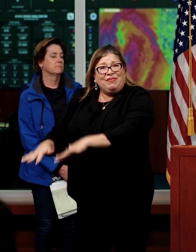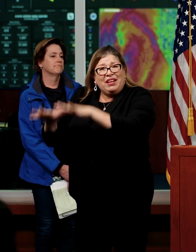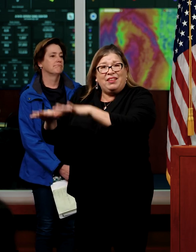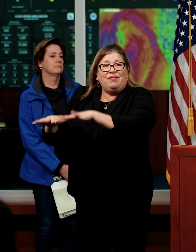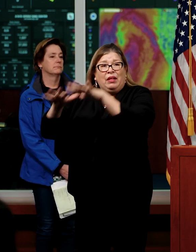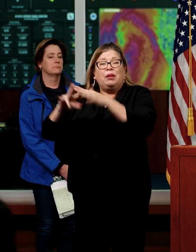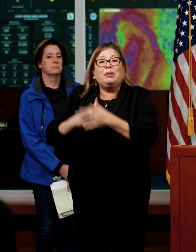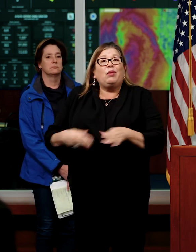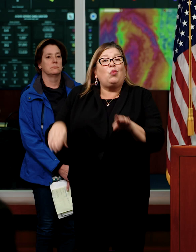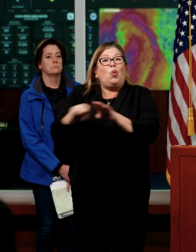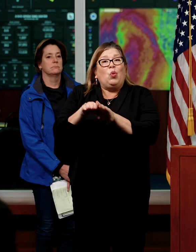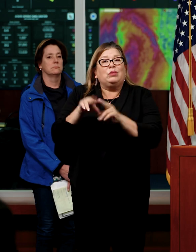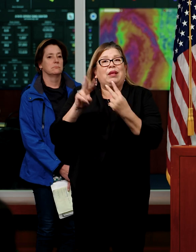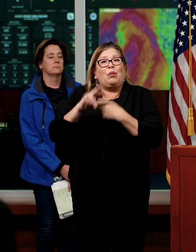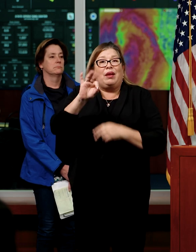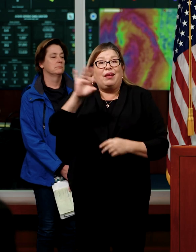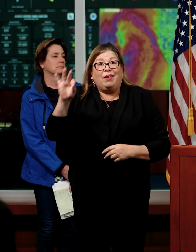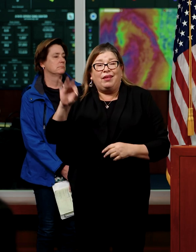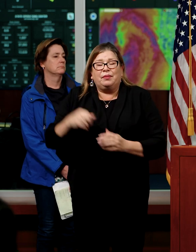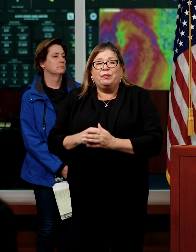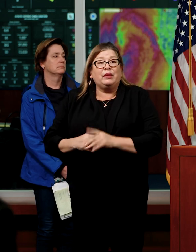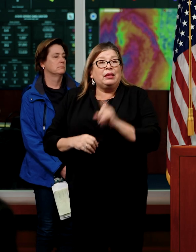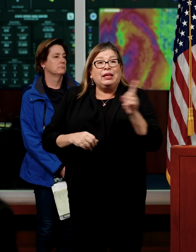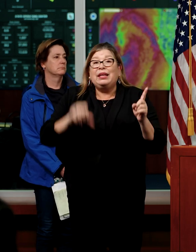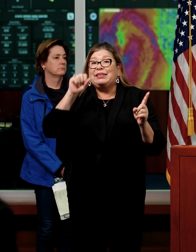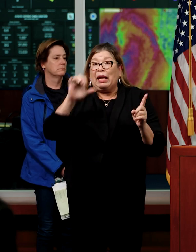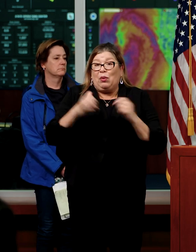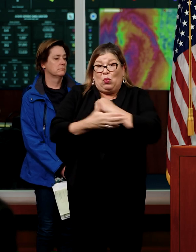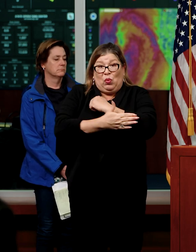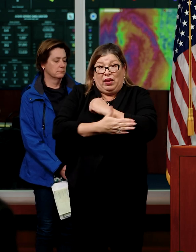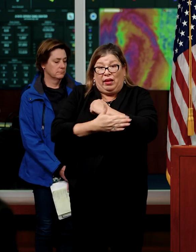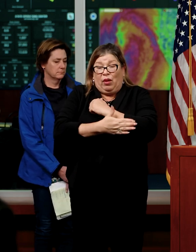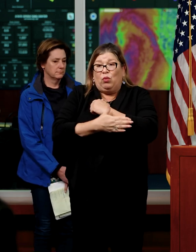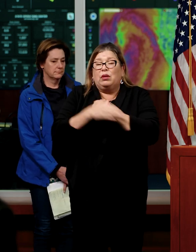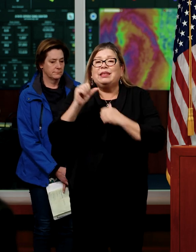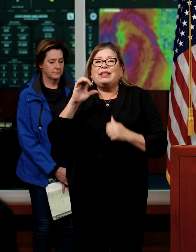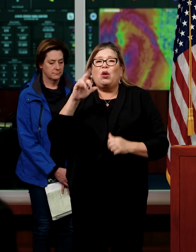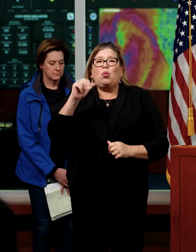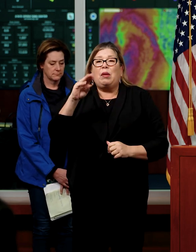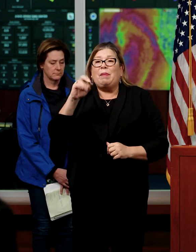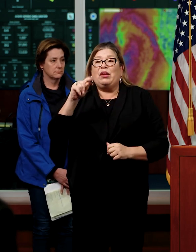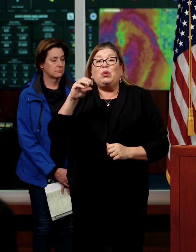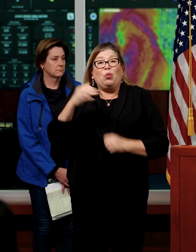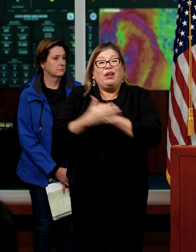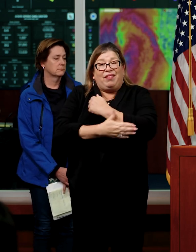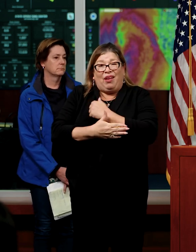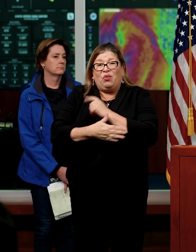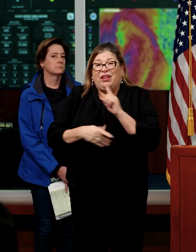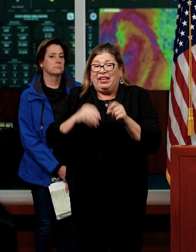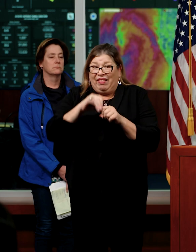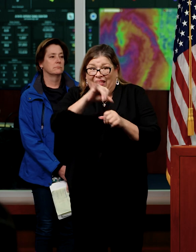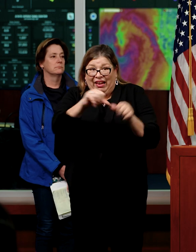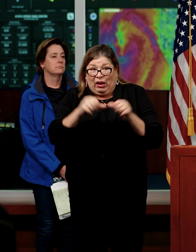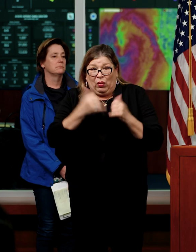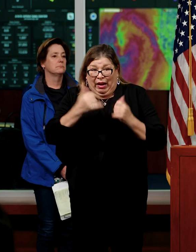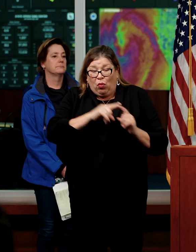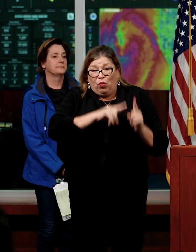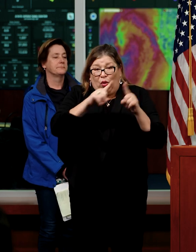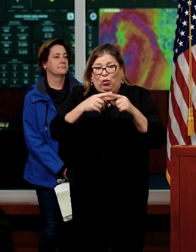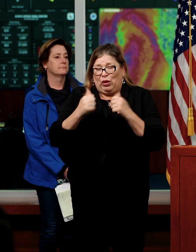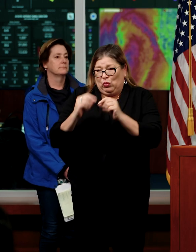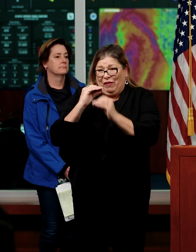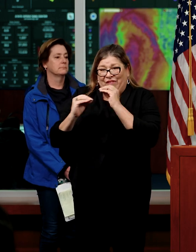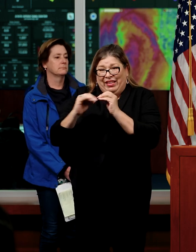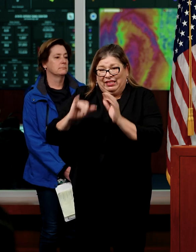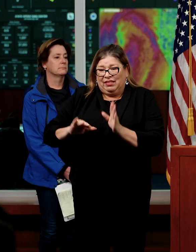closure of Highway 99. Sacramento County is out in that area today, working to close that breach